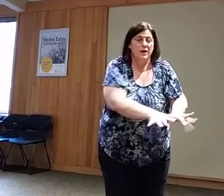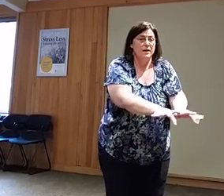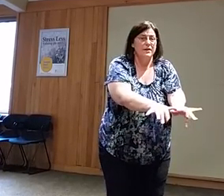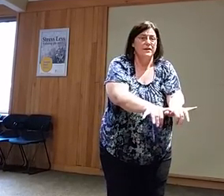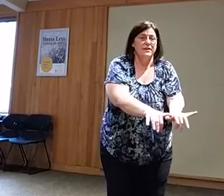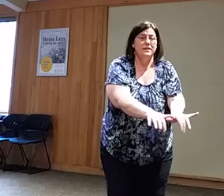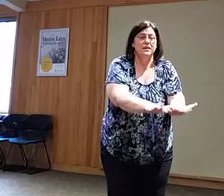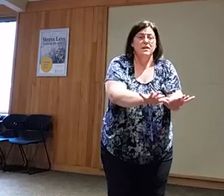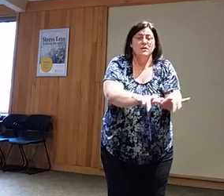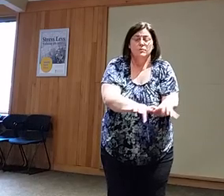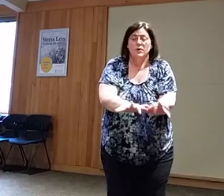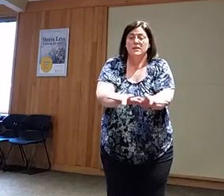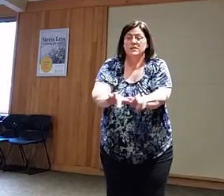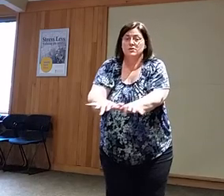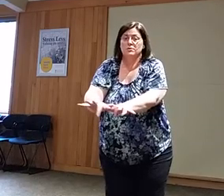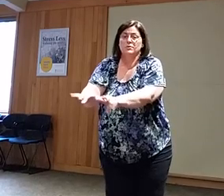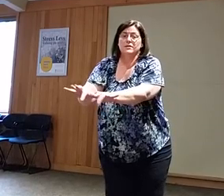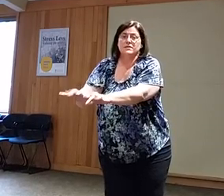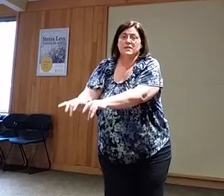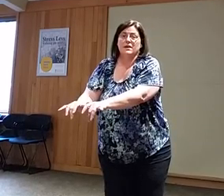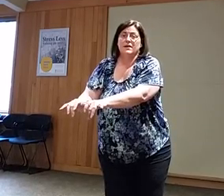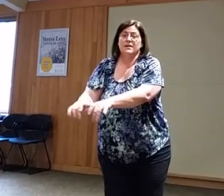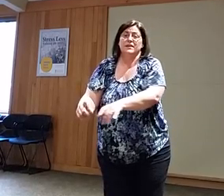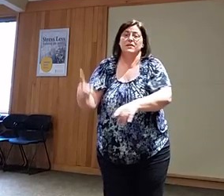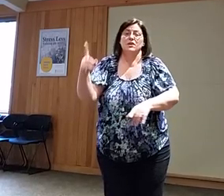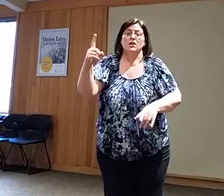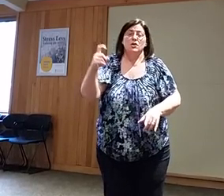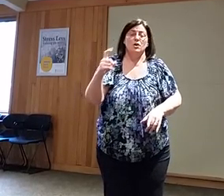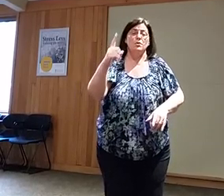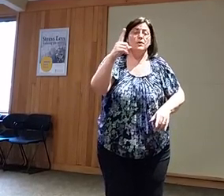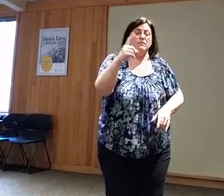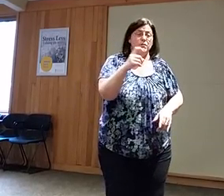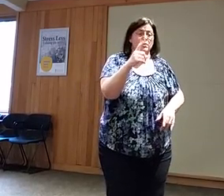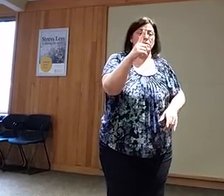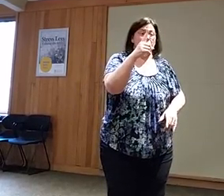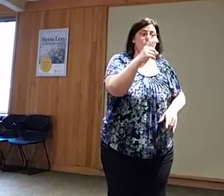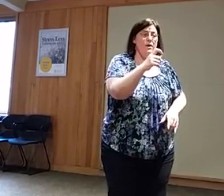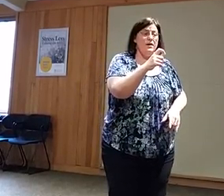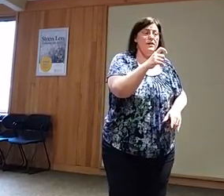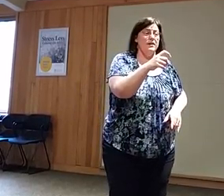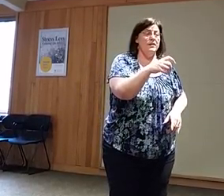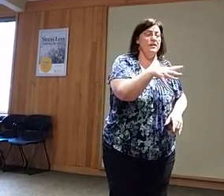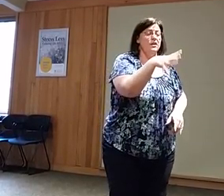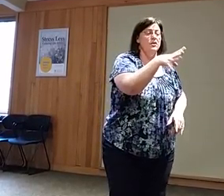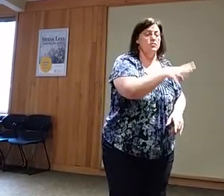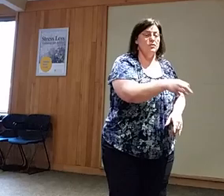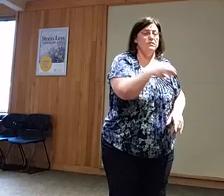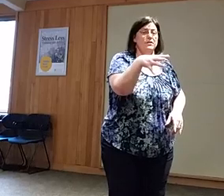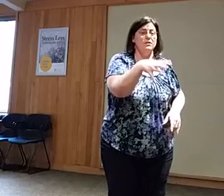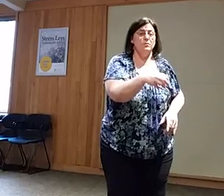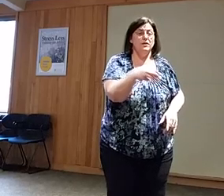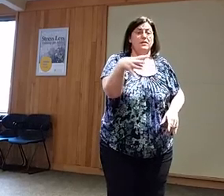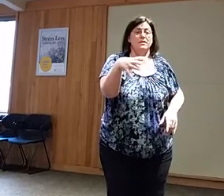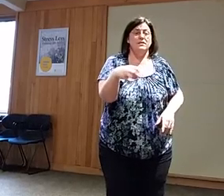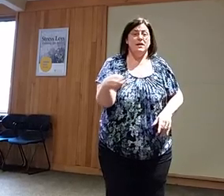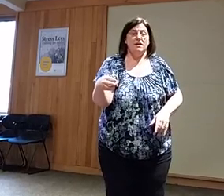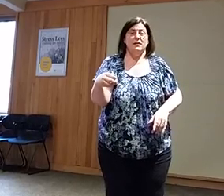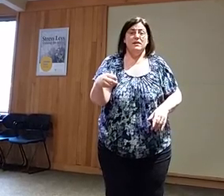hide, running to the side, going for a ride, drifting with the tide.